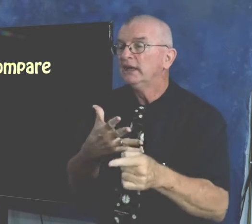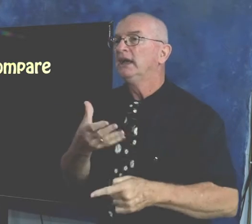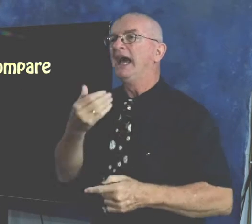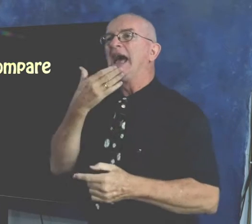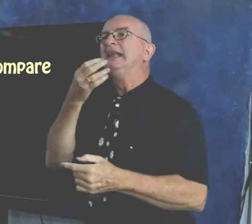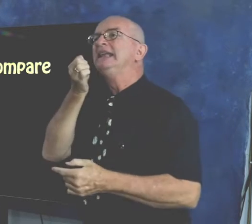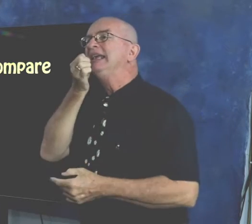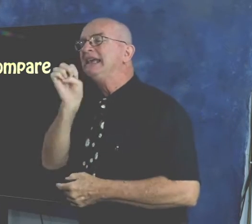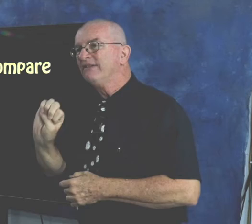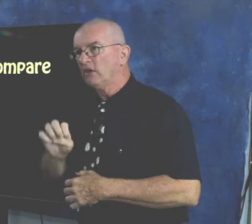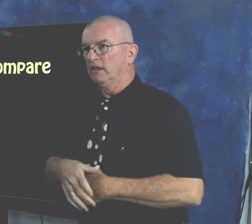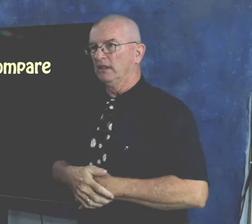evil.